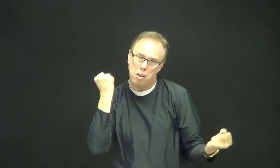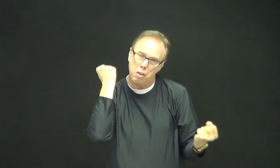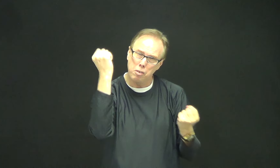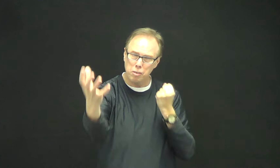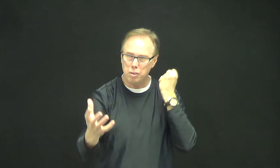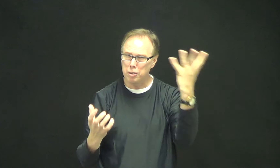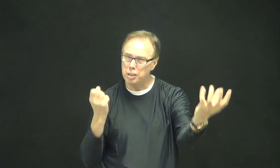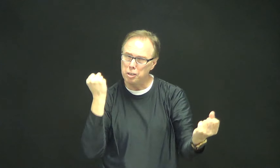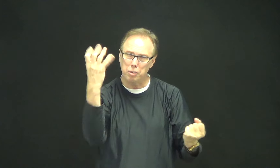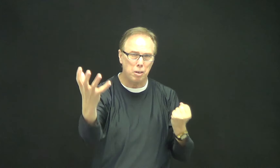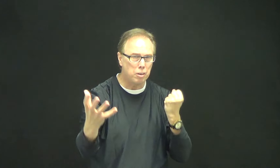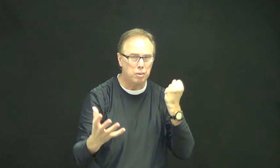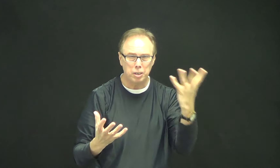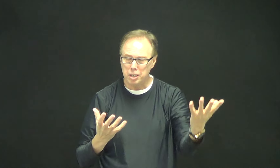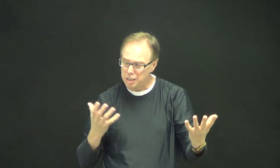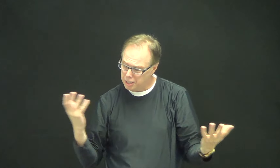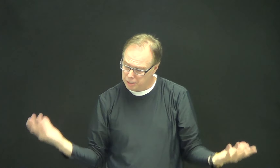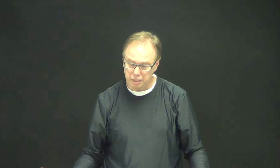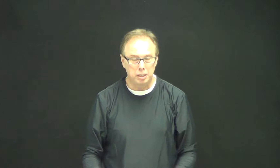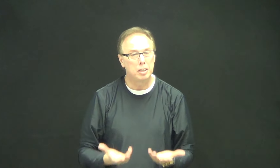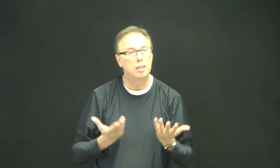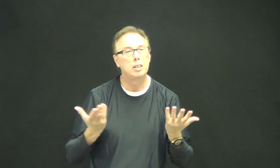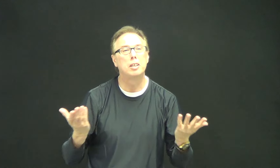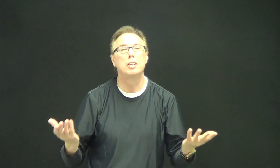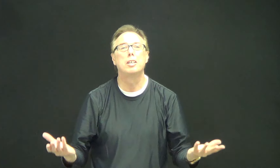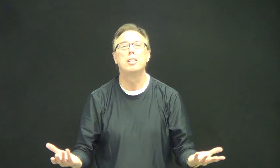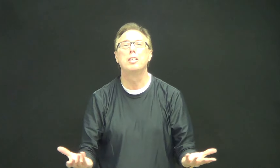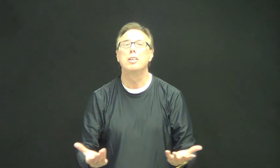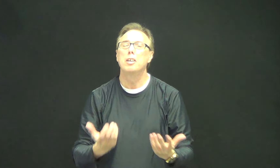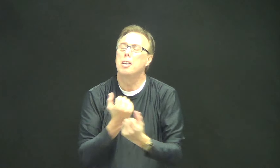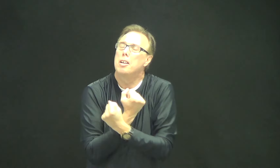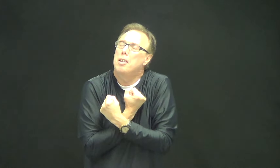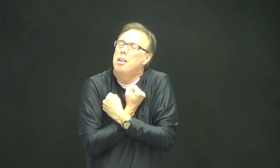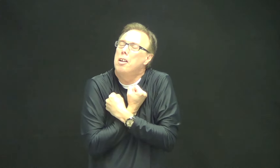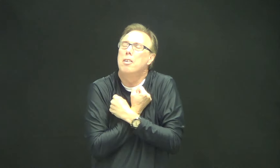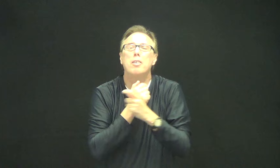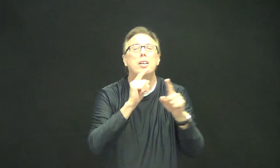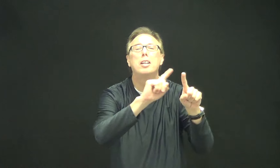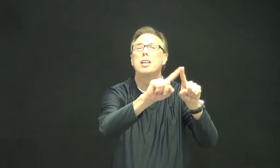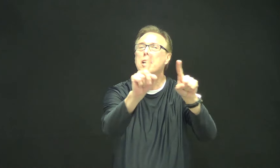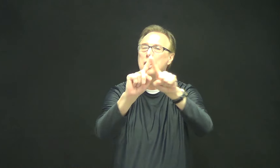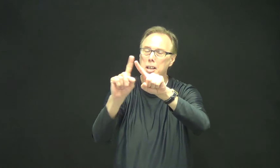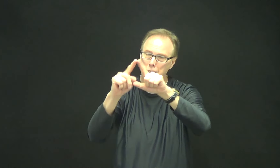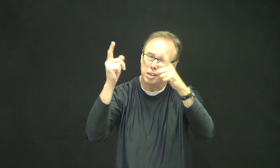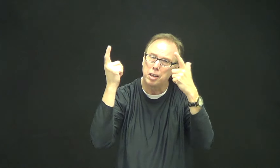The world is spoken here Love me, language